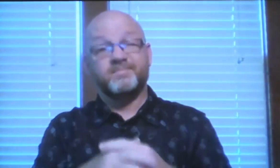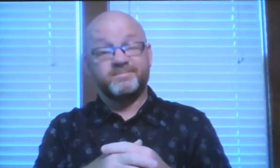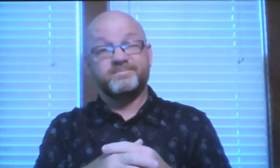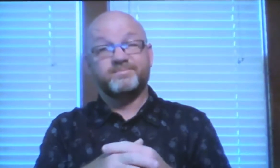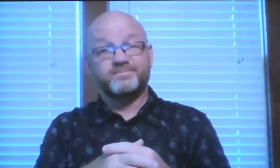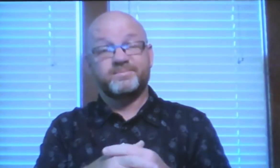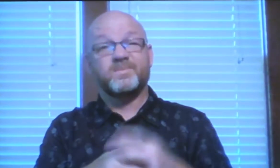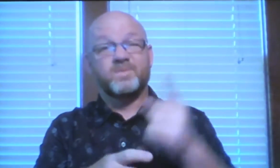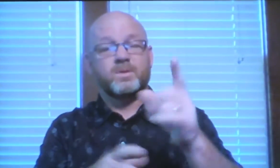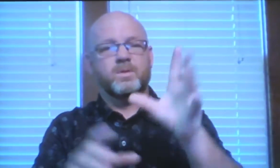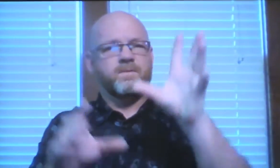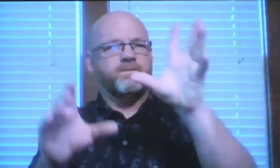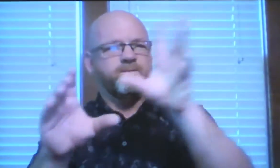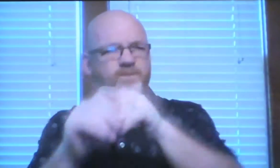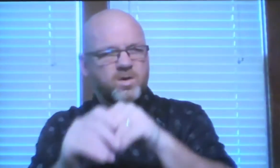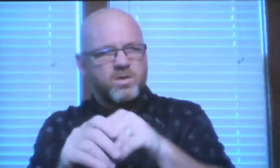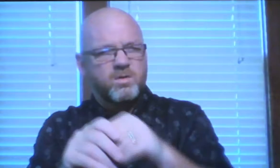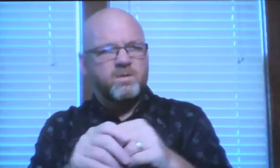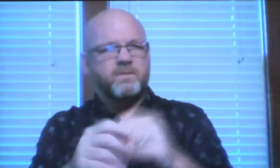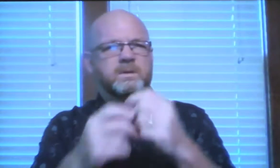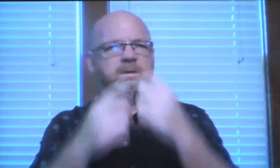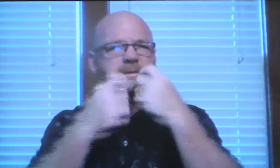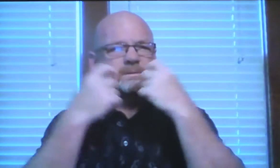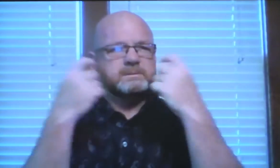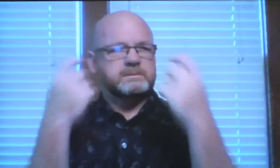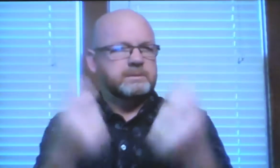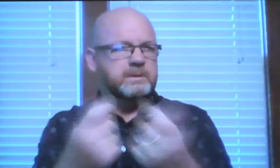And just like that, they got involved.